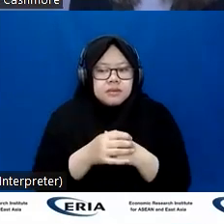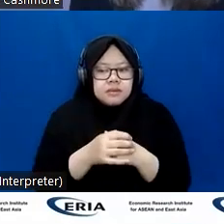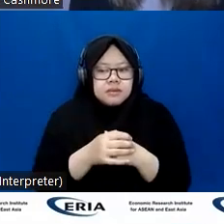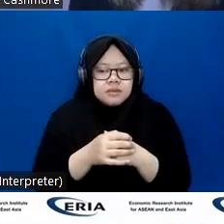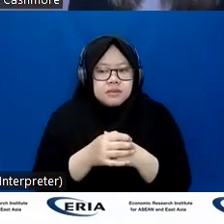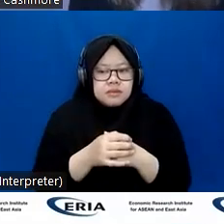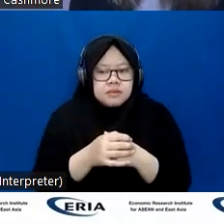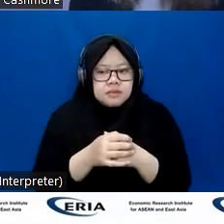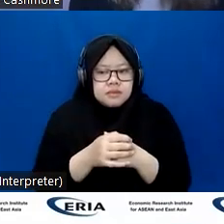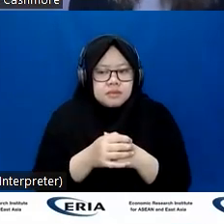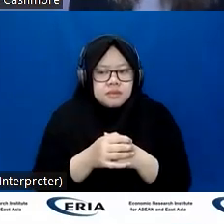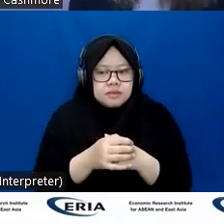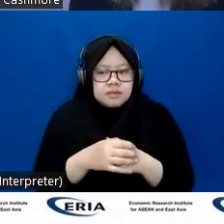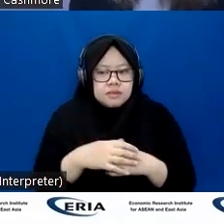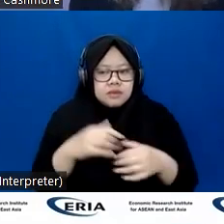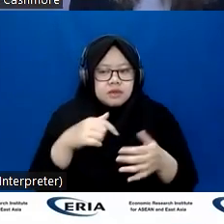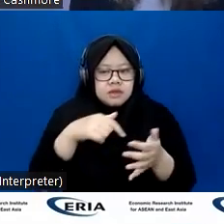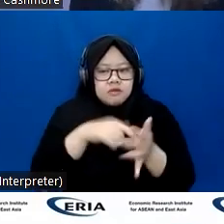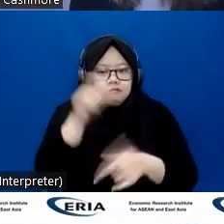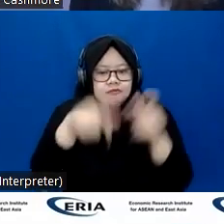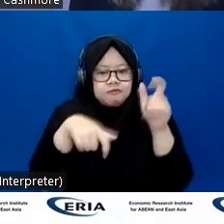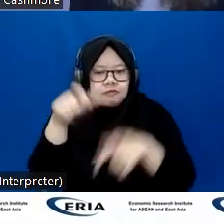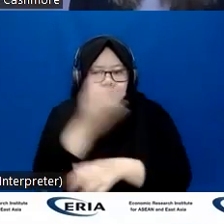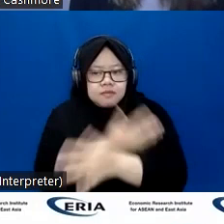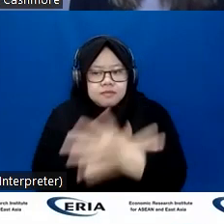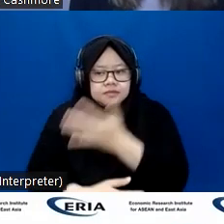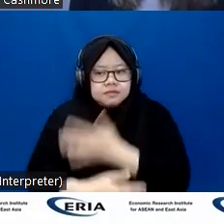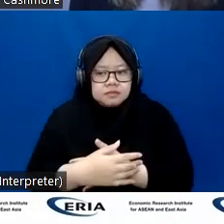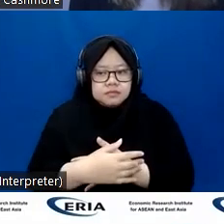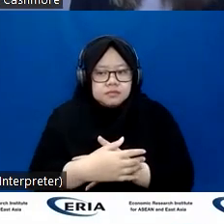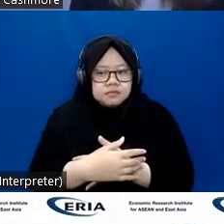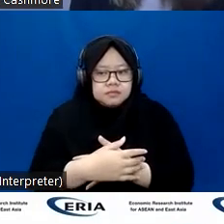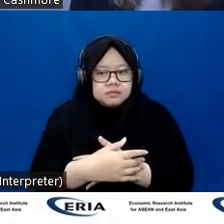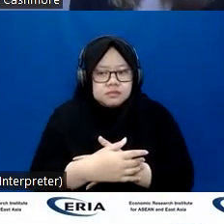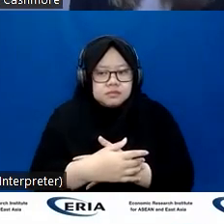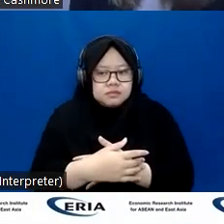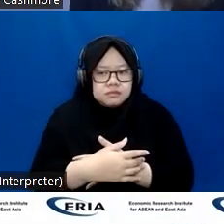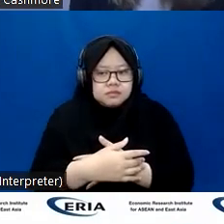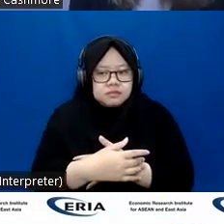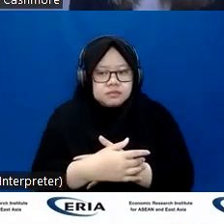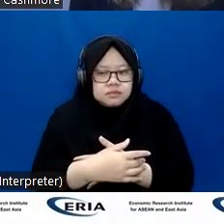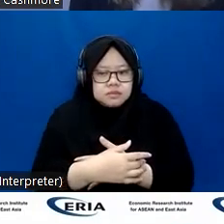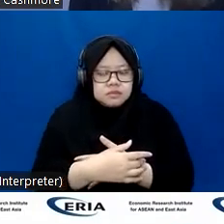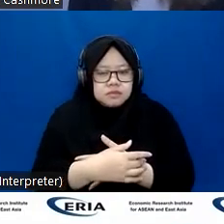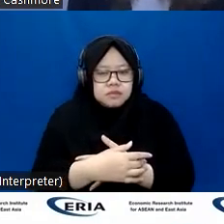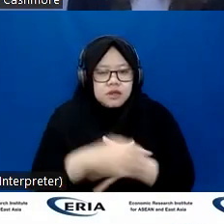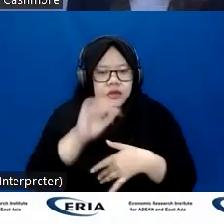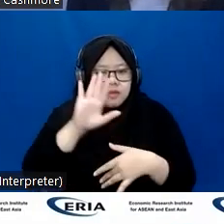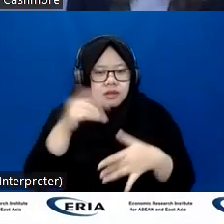this isn't just for people with disabilities, this is it's highly likely that they are disproportionately impacted.